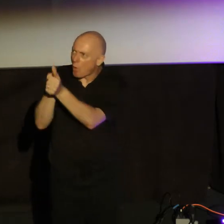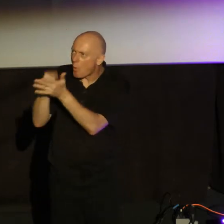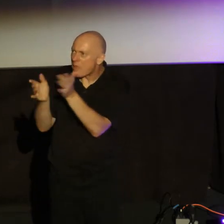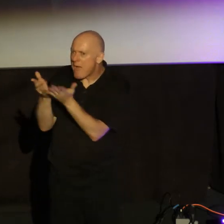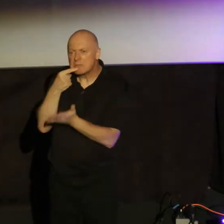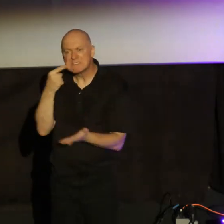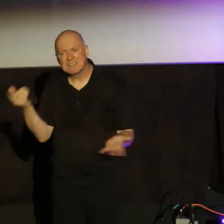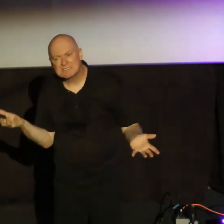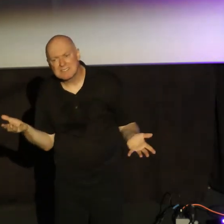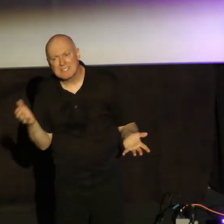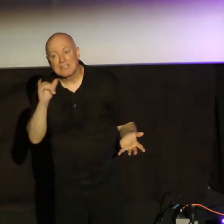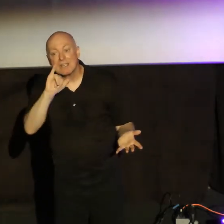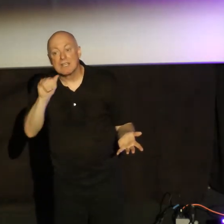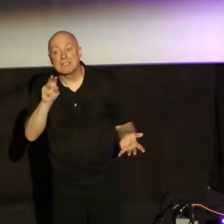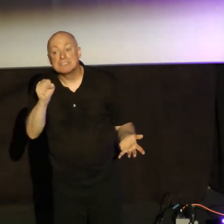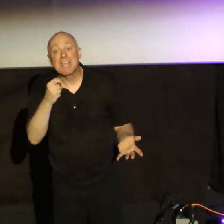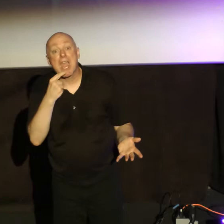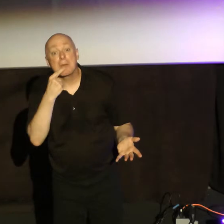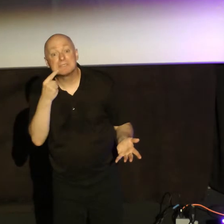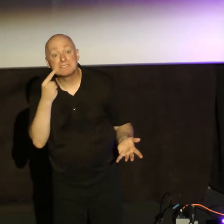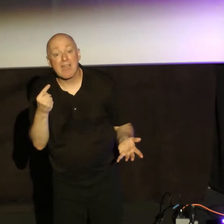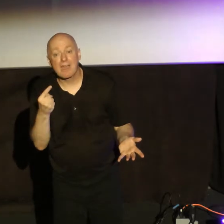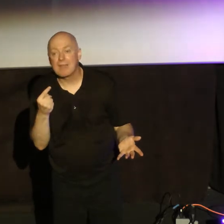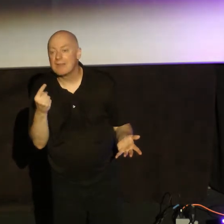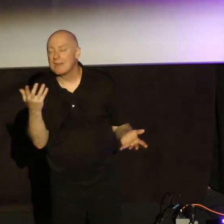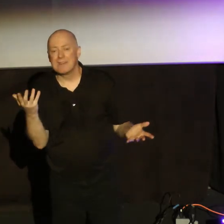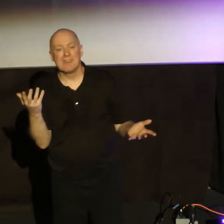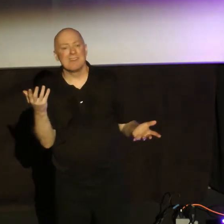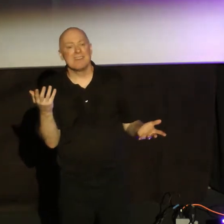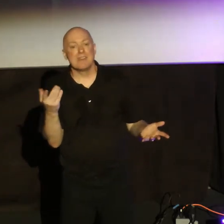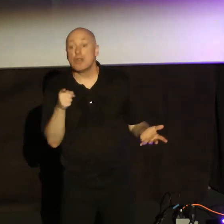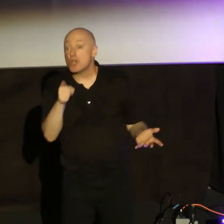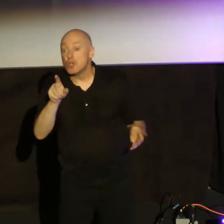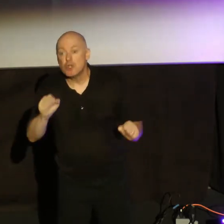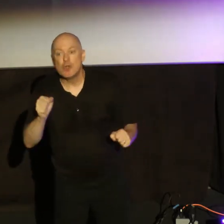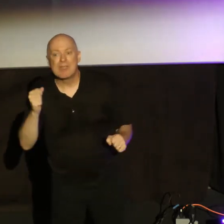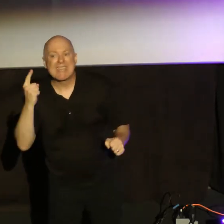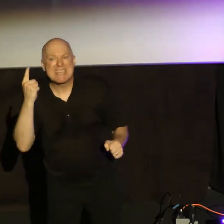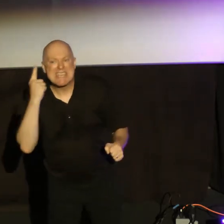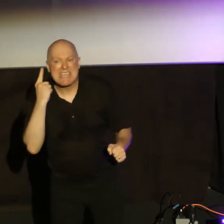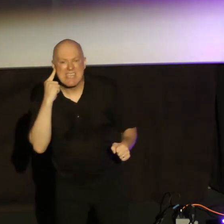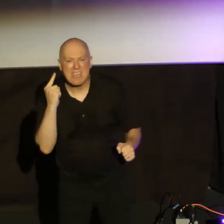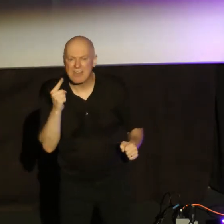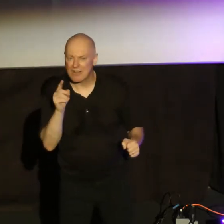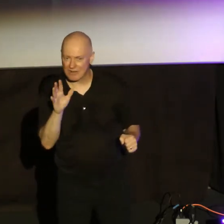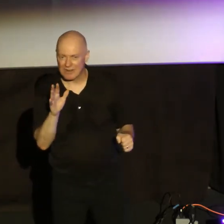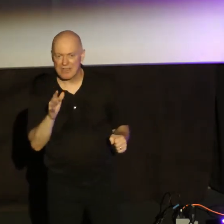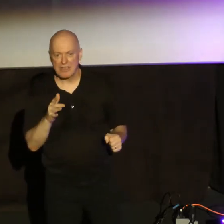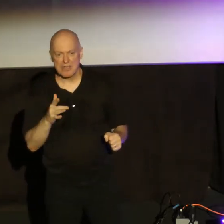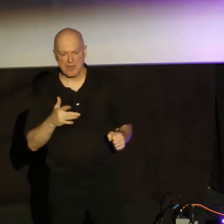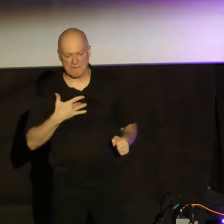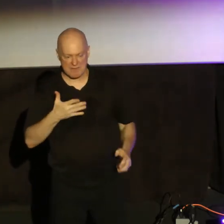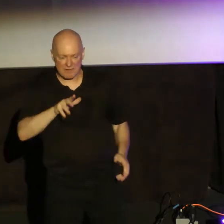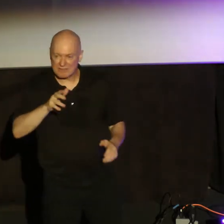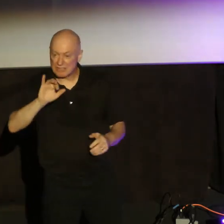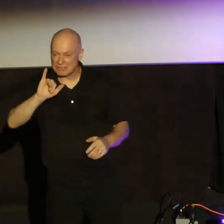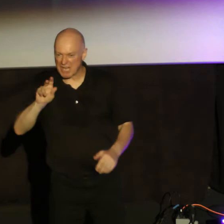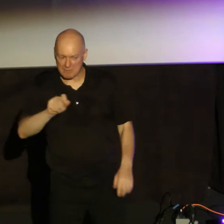Now, James says, and again, it's almost, you can hear. Hear, like, the intensity and, like, the temperature getting turned up. He says, look, do you